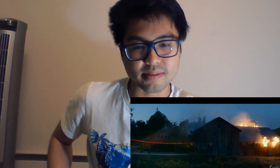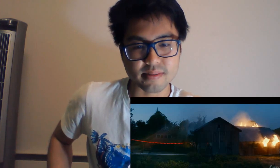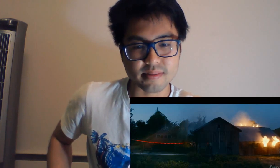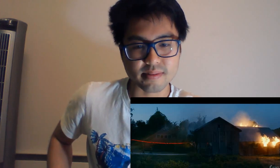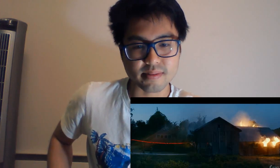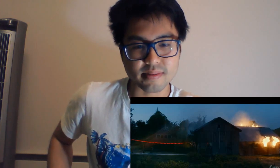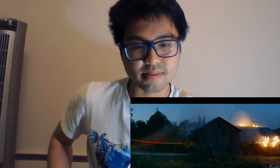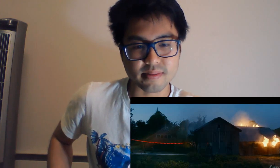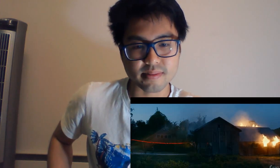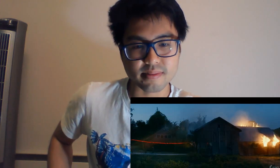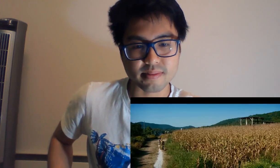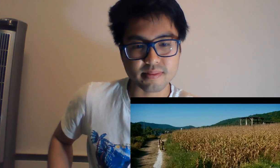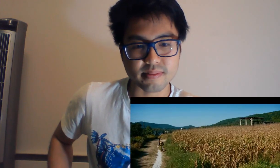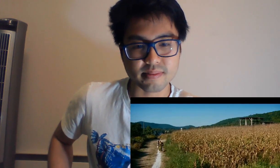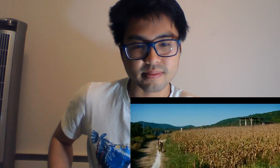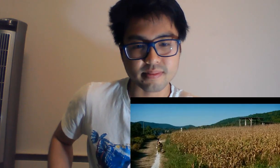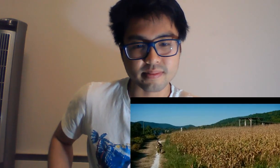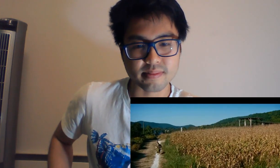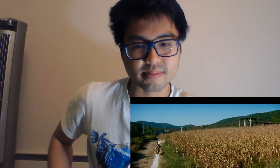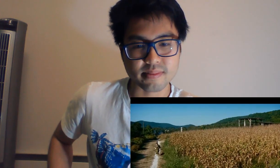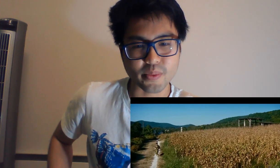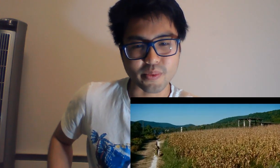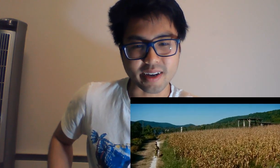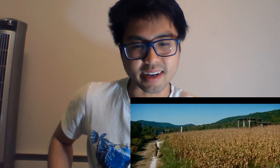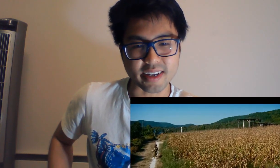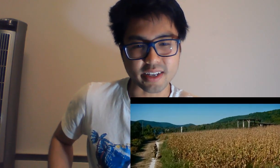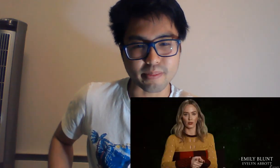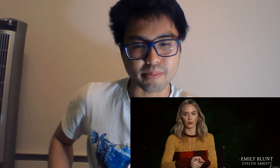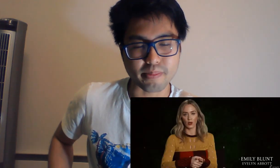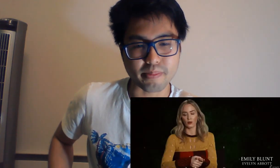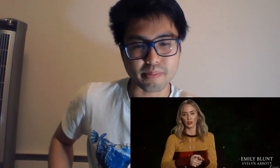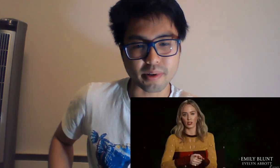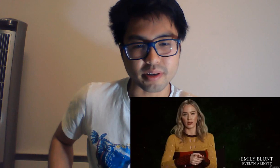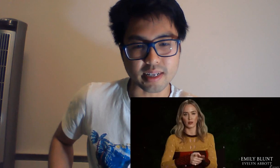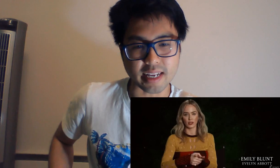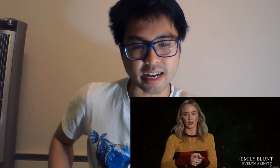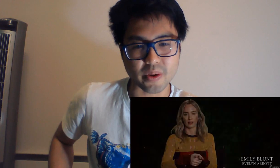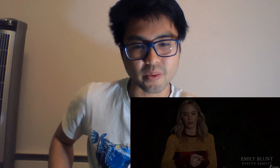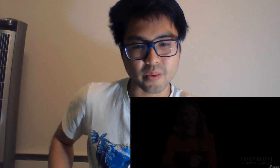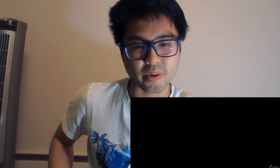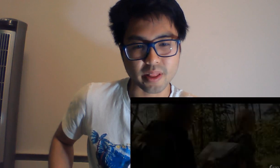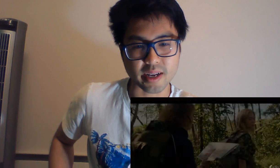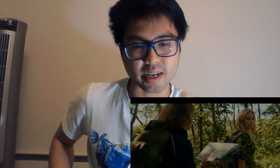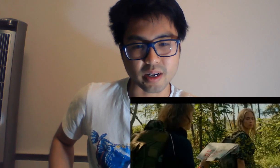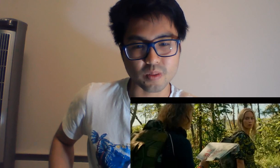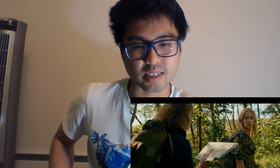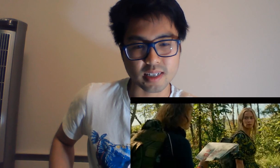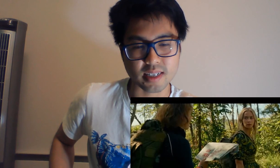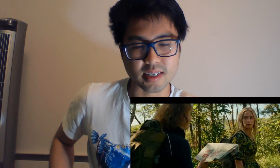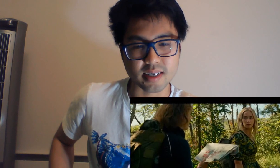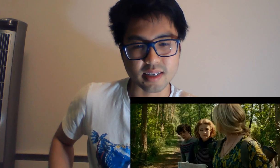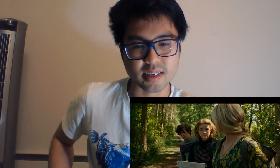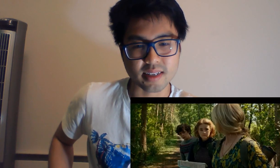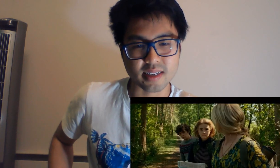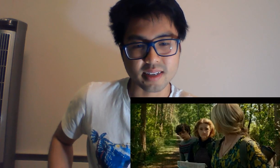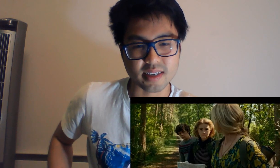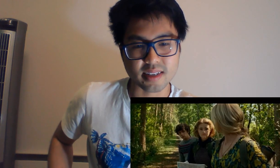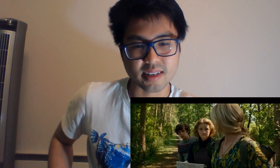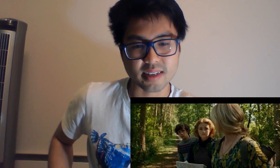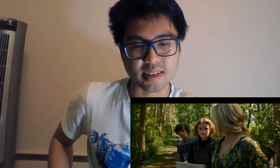Let's go. Why anybody down the house? are forced to go out into the world and see how